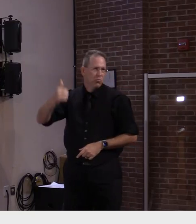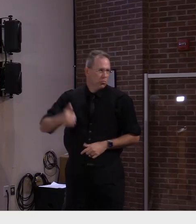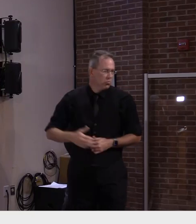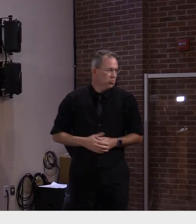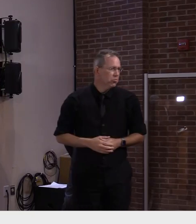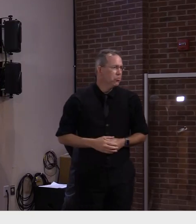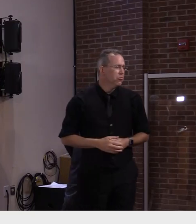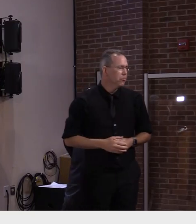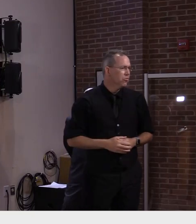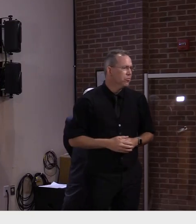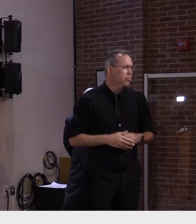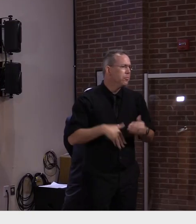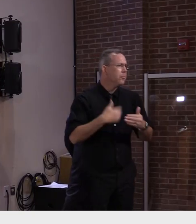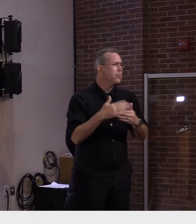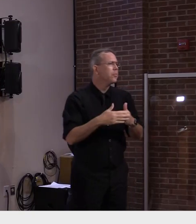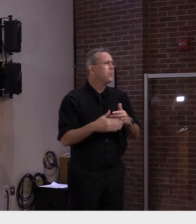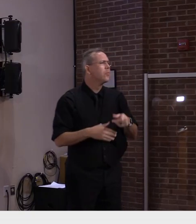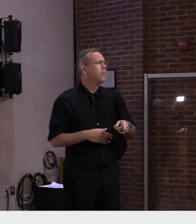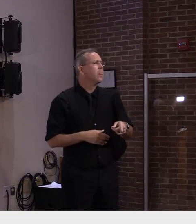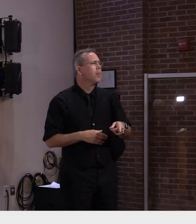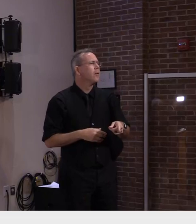Greg Lamereau, the County Courier.